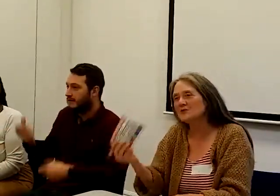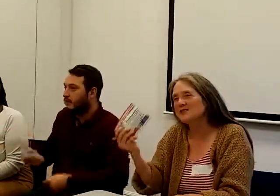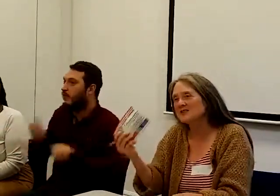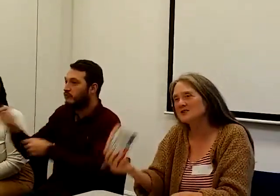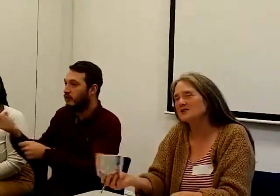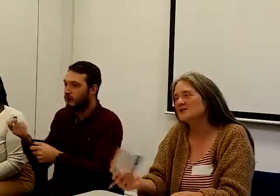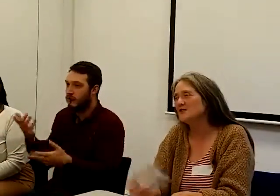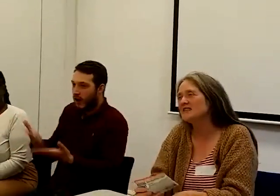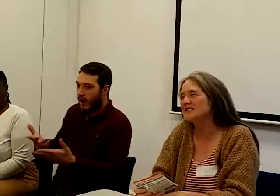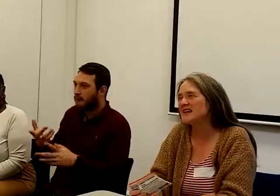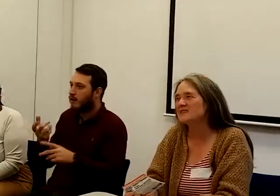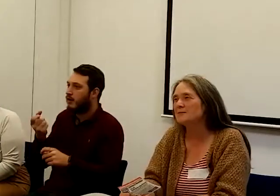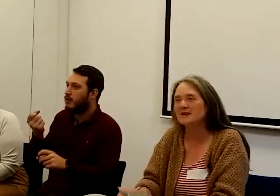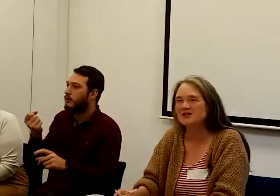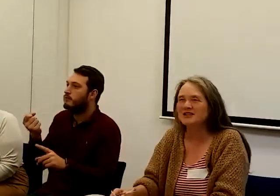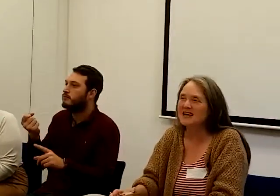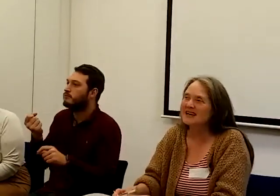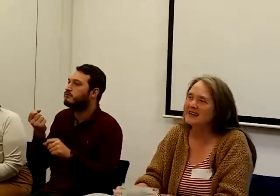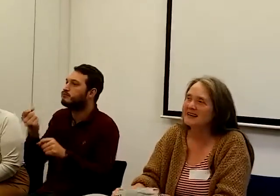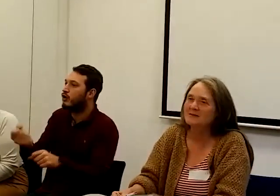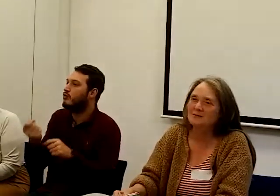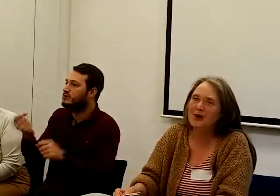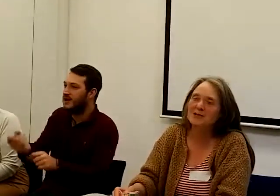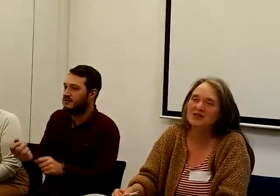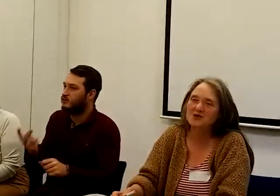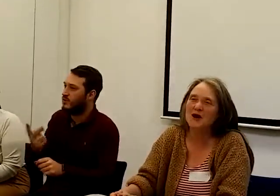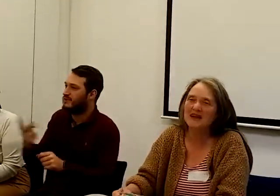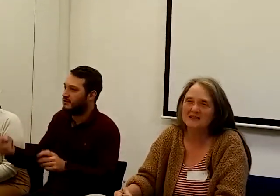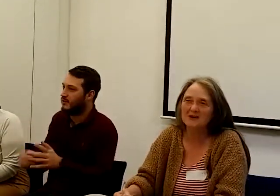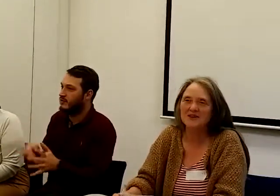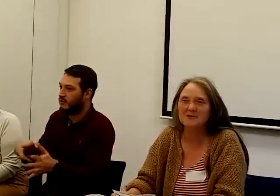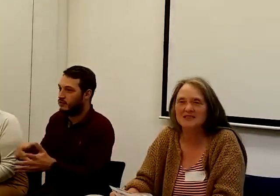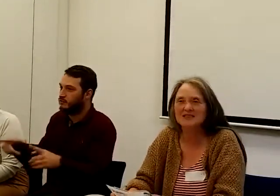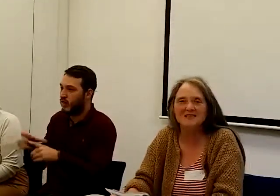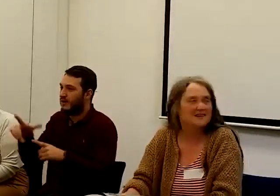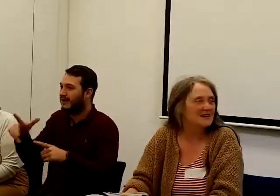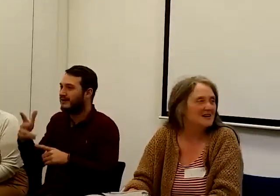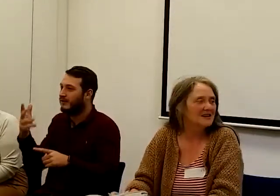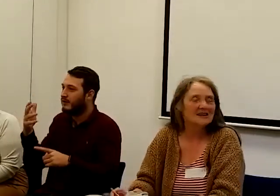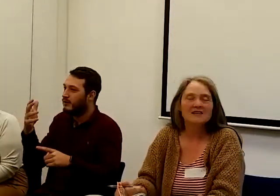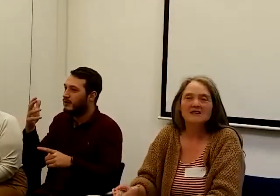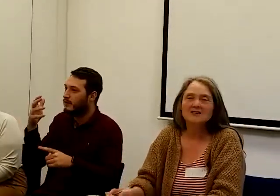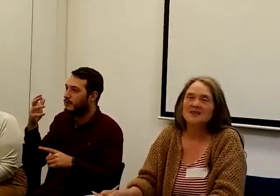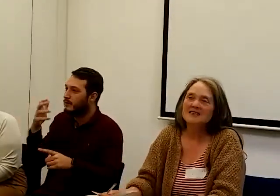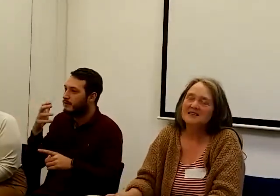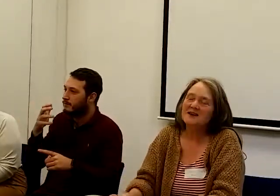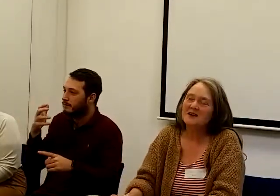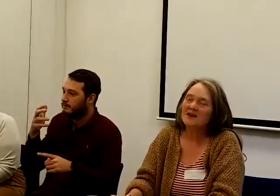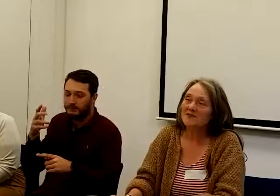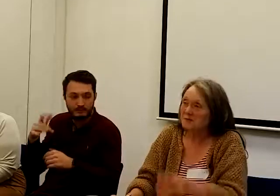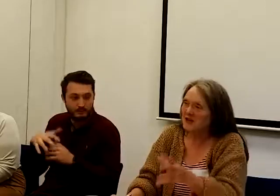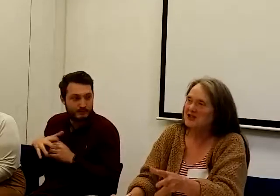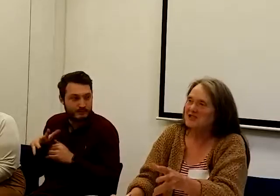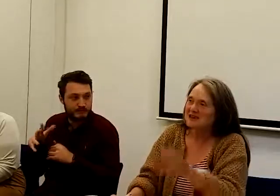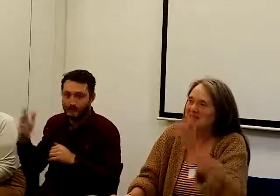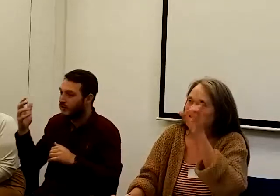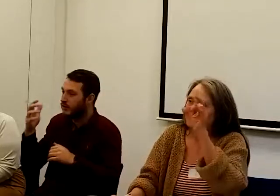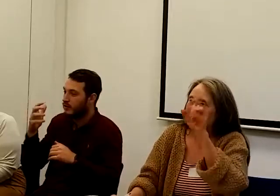a protest on 22nd on Budget Day in Parliament Square, so if anybody's... What's that? On Budget Day,